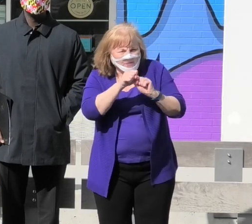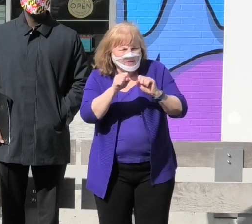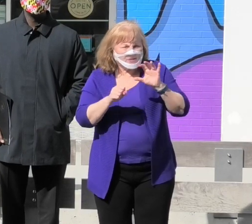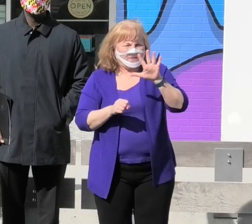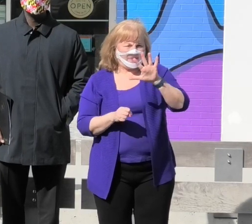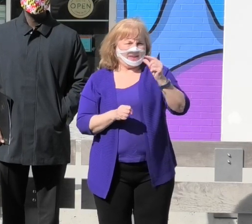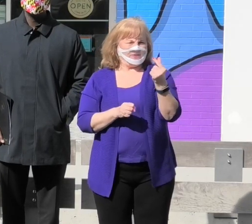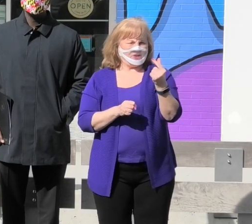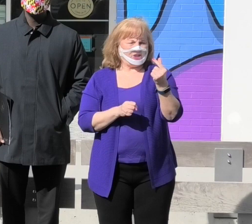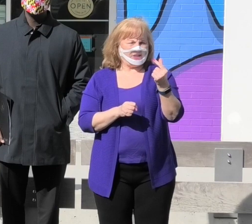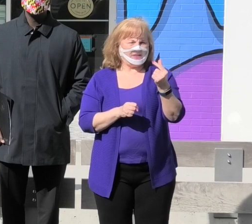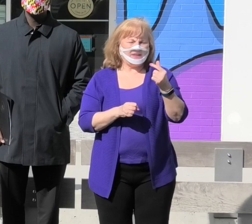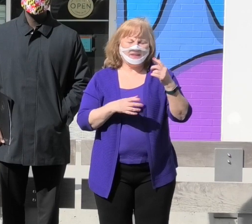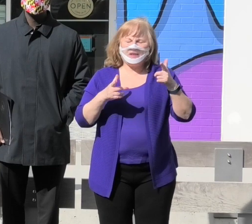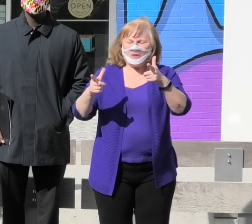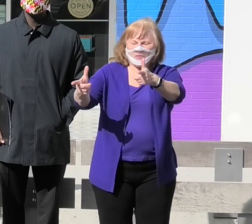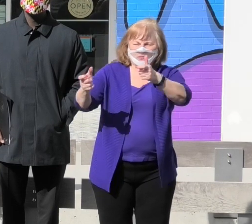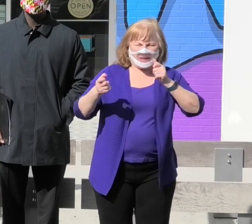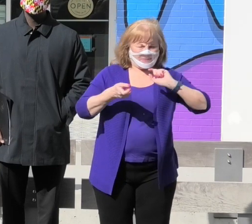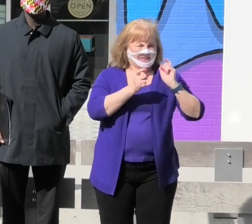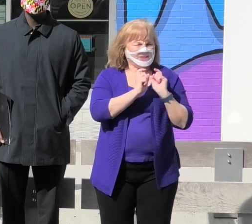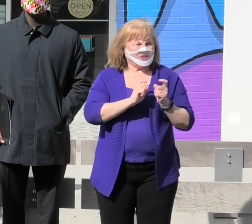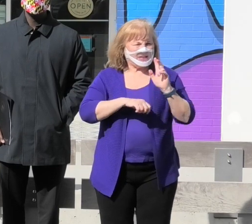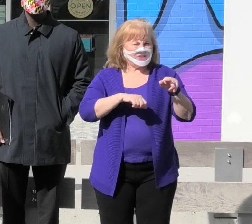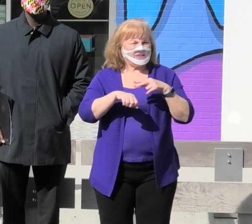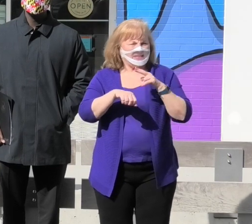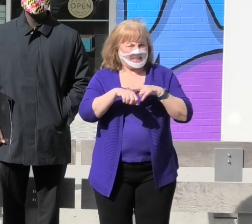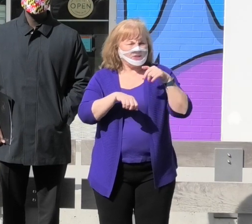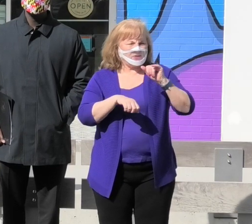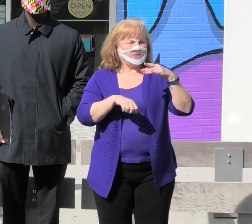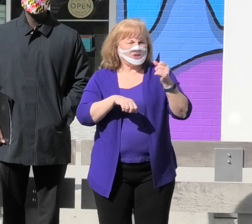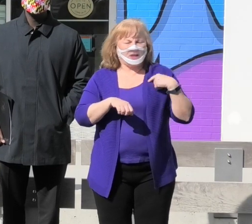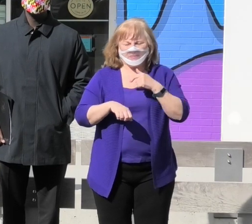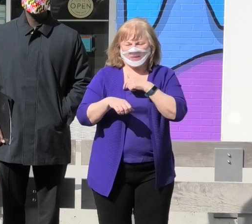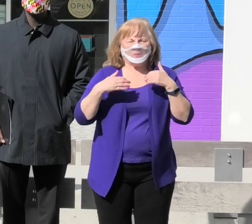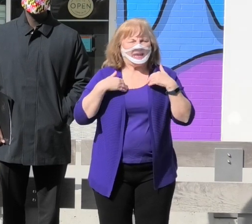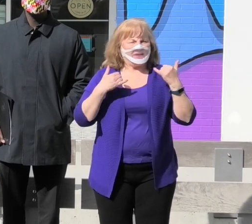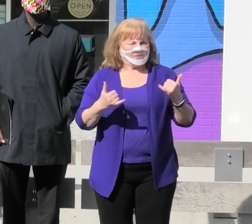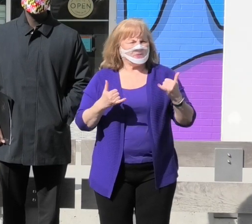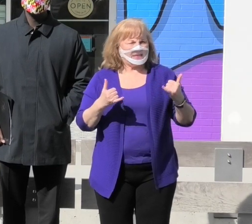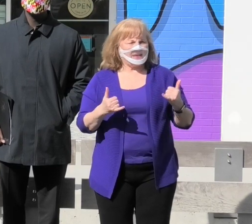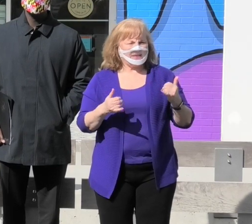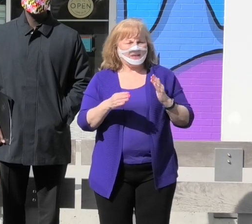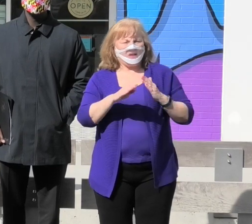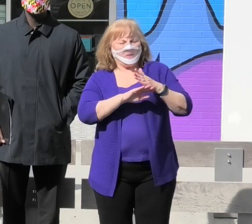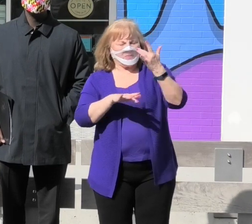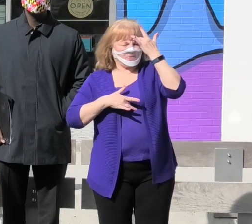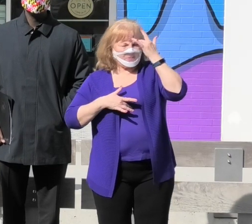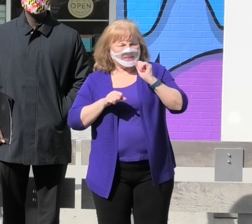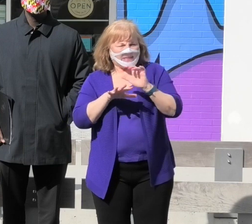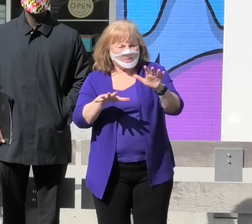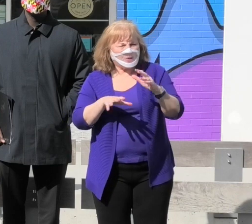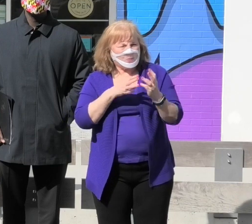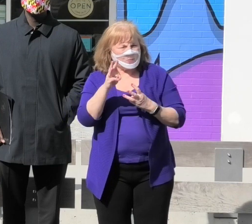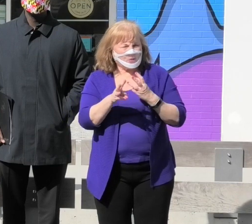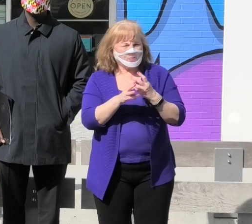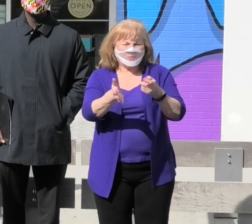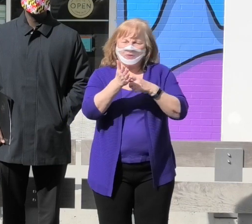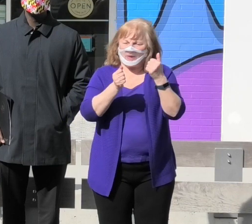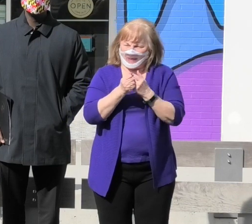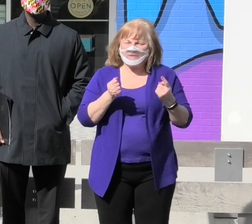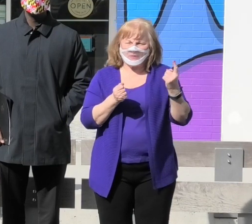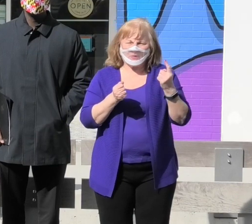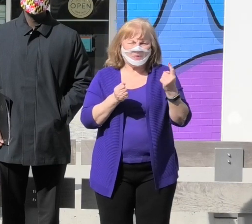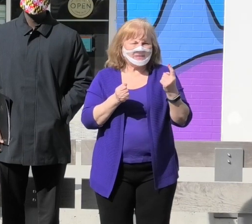5G, that rapidly changed the nature of jobs we have today. The post-pandemic world will require everyone